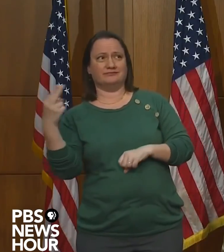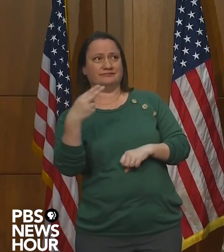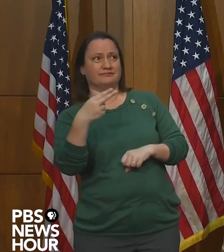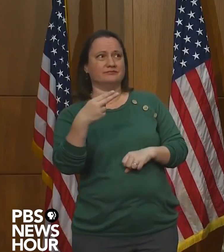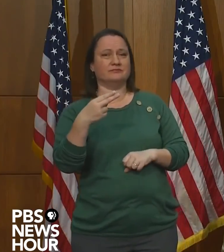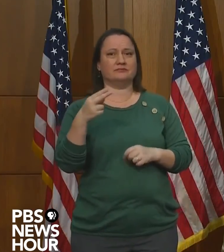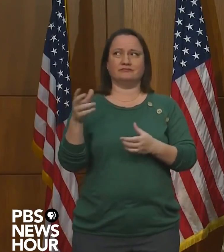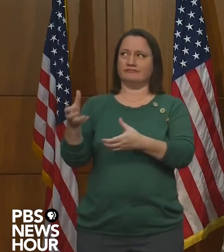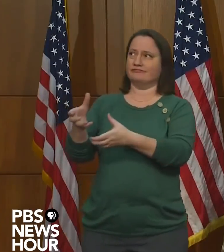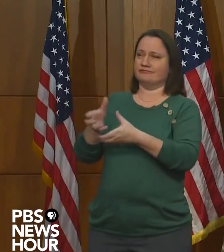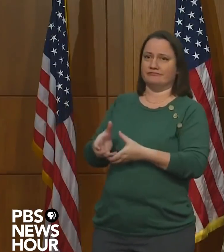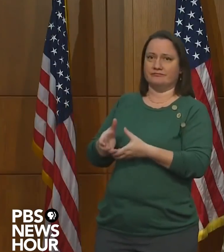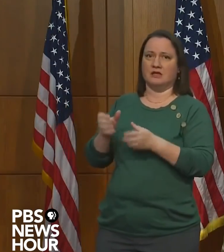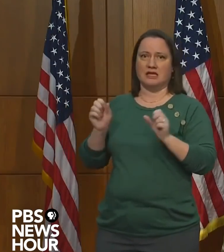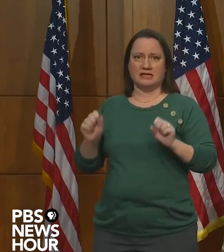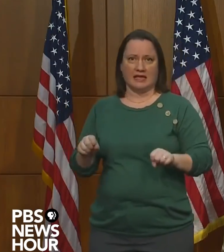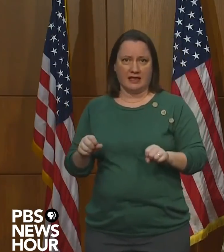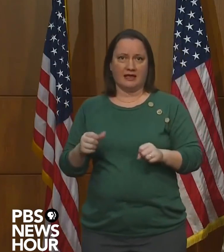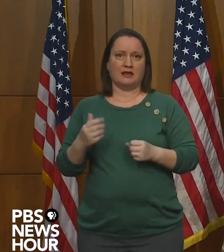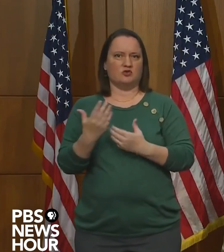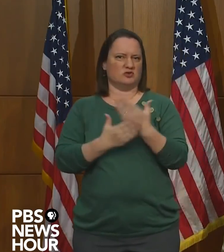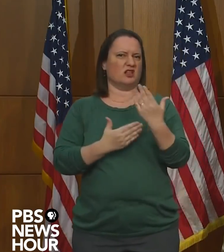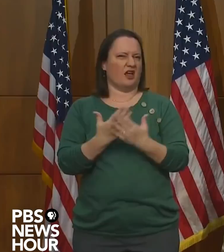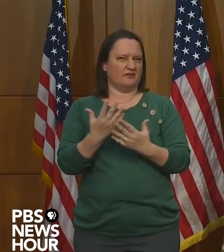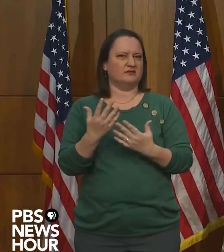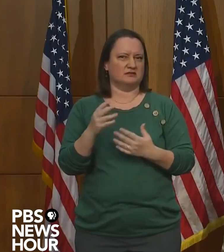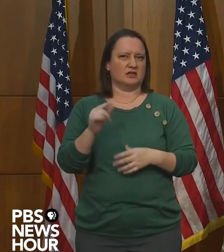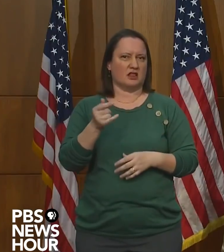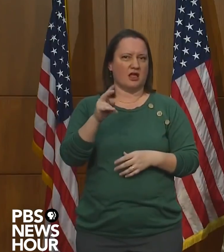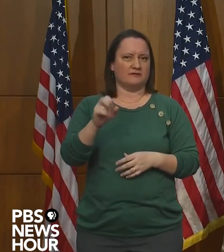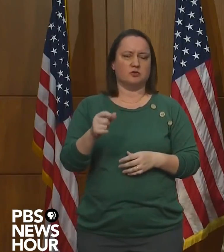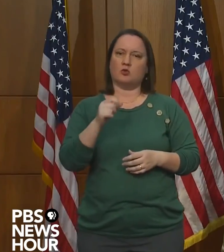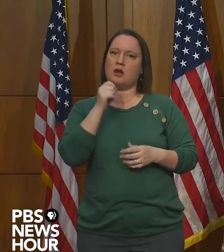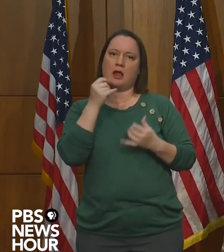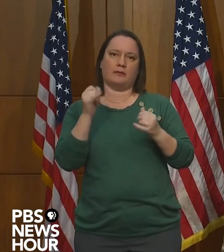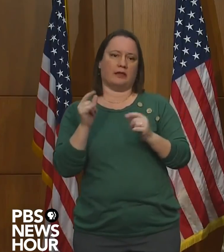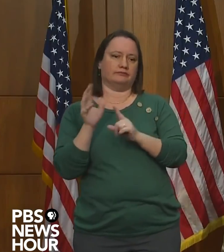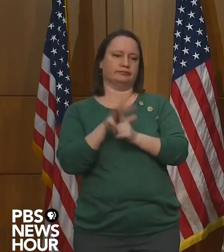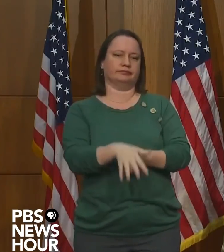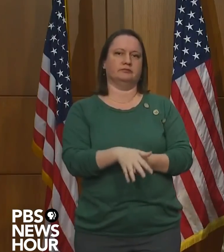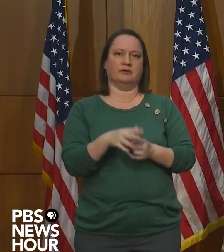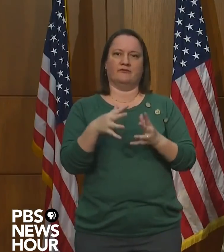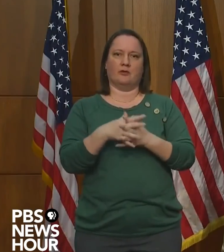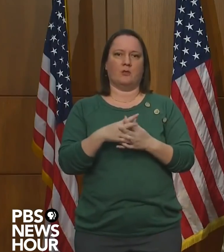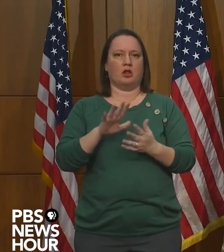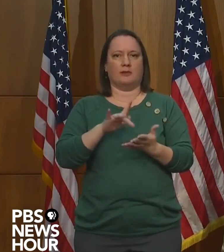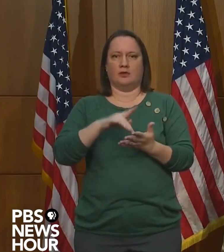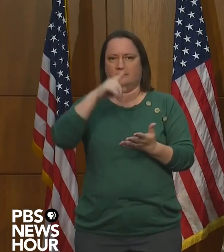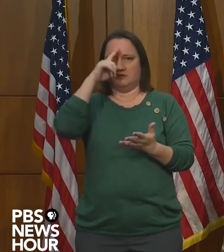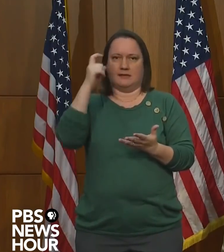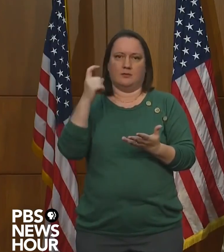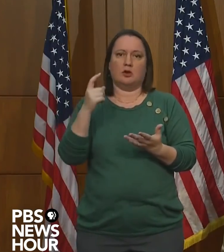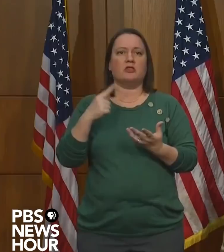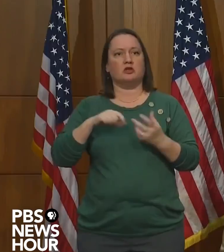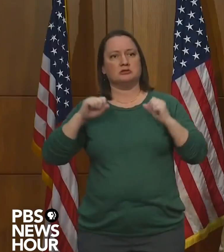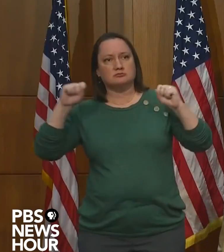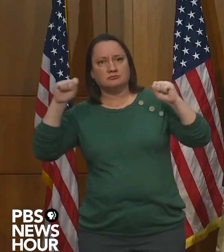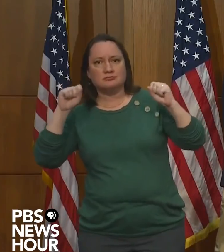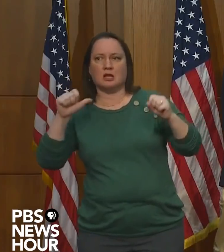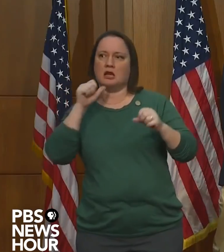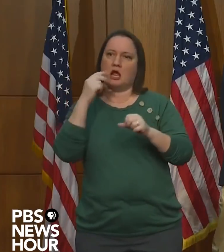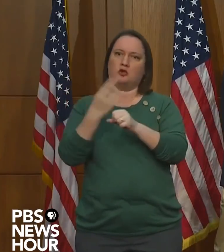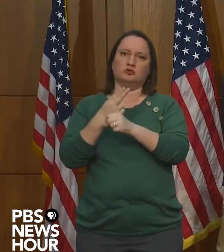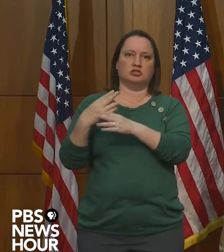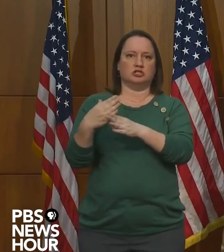are wearing gloves. That's kind of common sense. We're not doing tackle football in the middle of the summer anyway. There's certainly some weight training. Not using shared